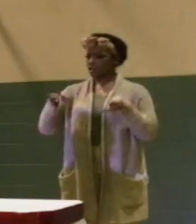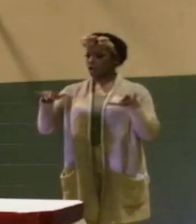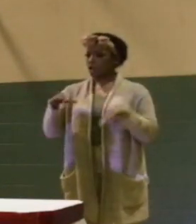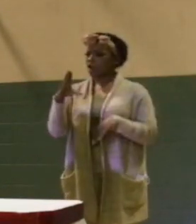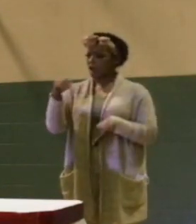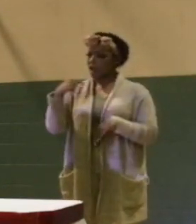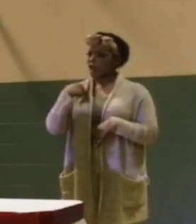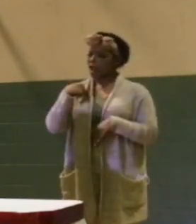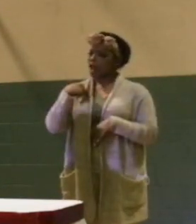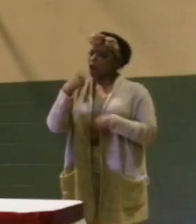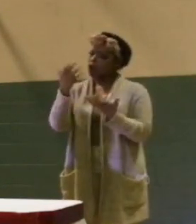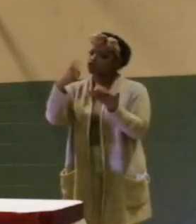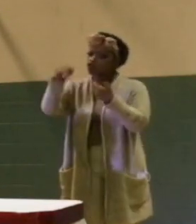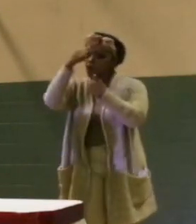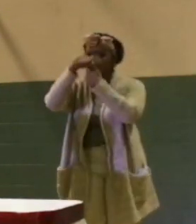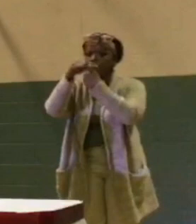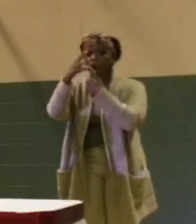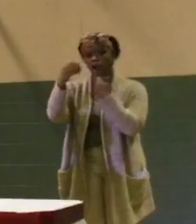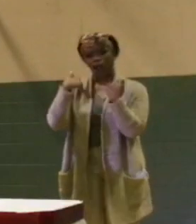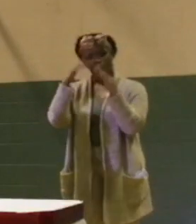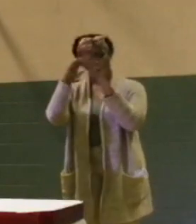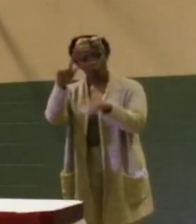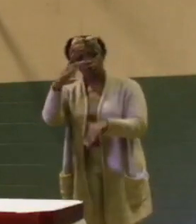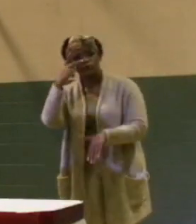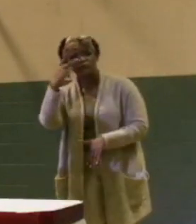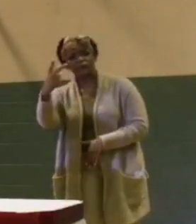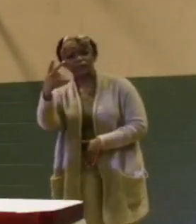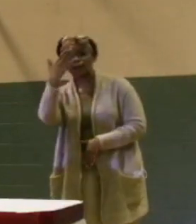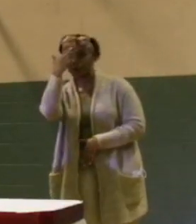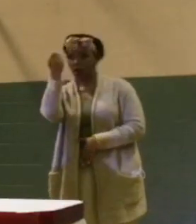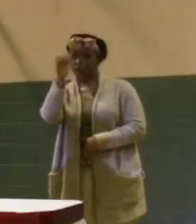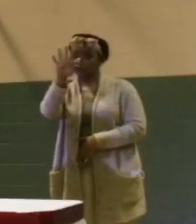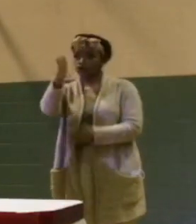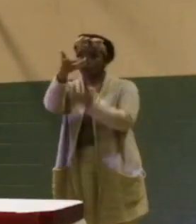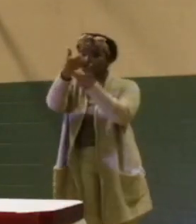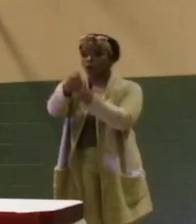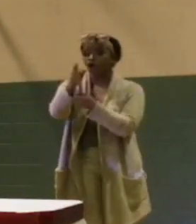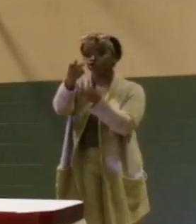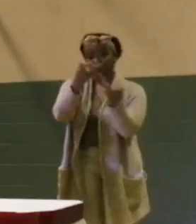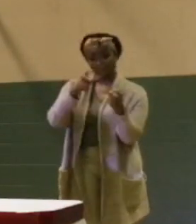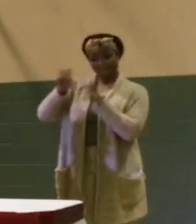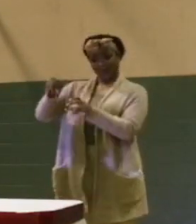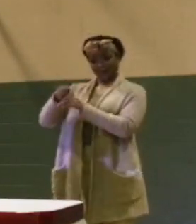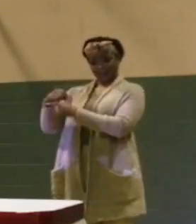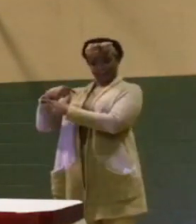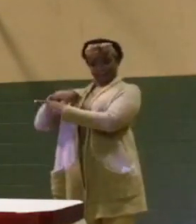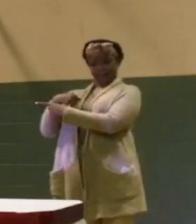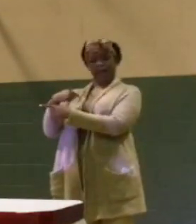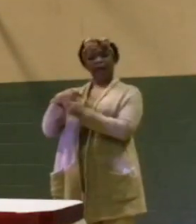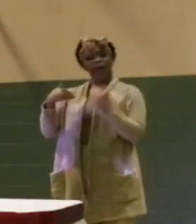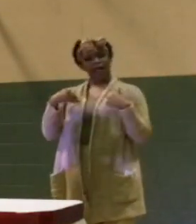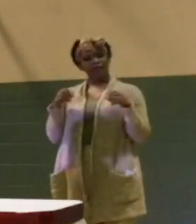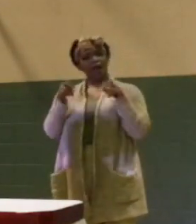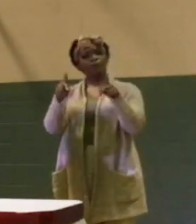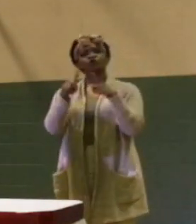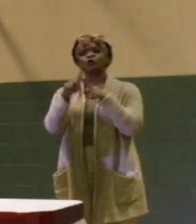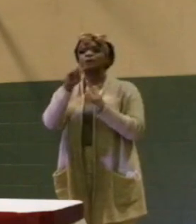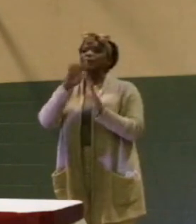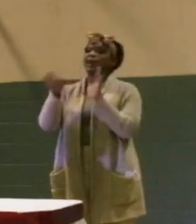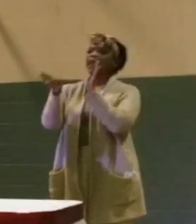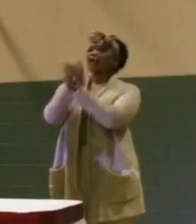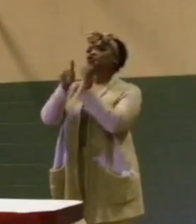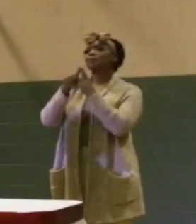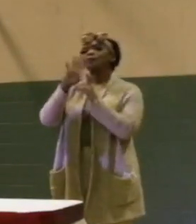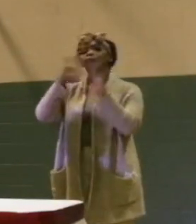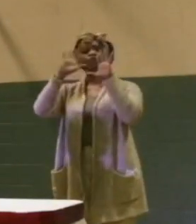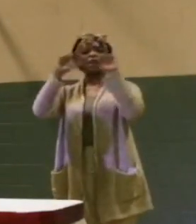community sees, because of your trust and your investment in me, I've had the opportunity to be elected to be the president of the Michigan